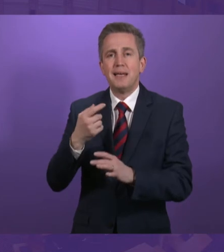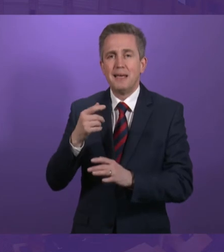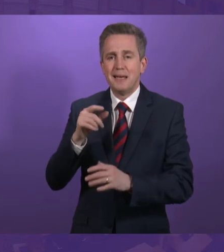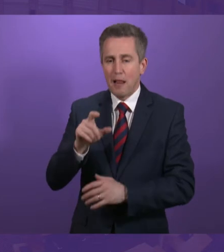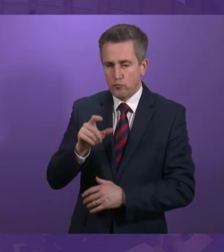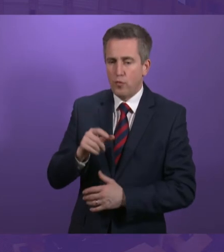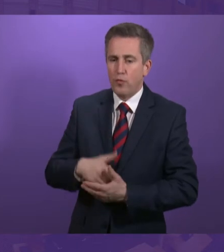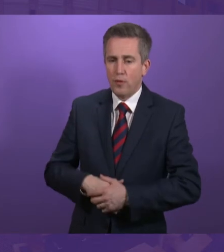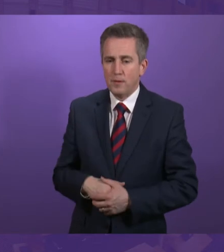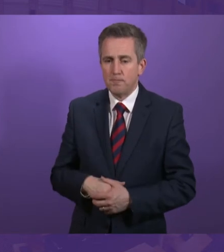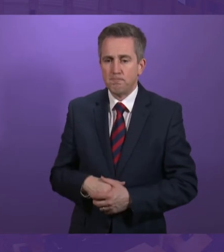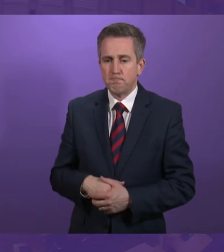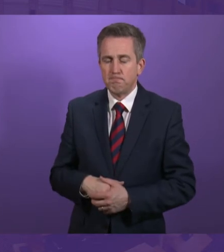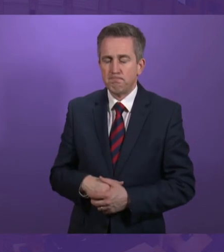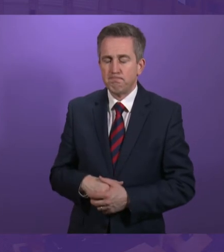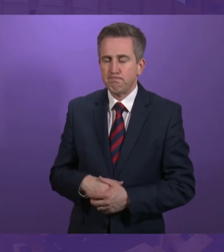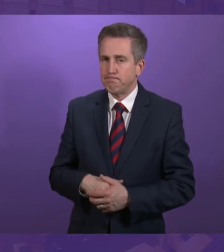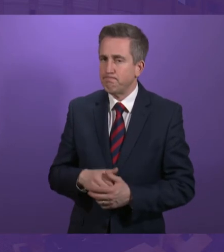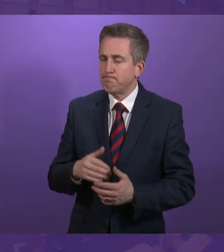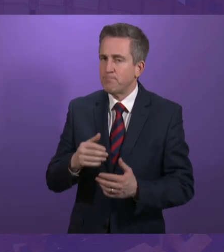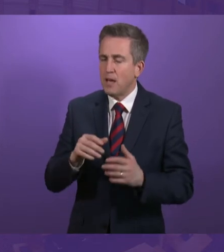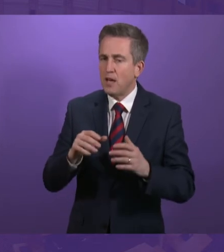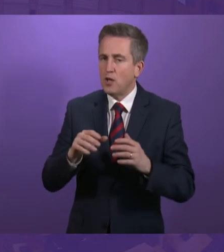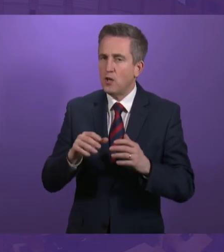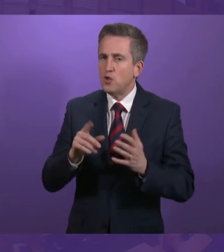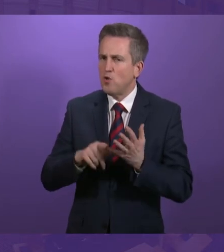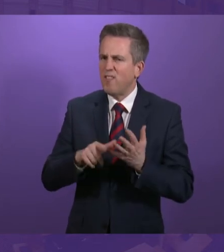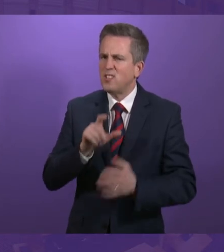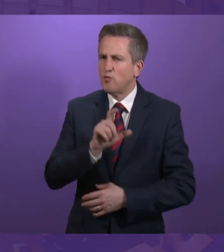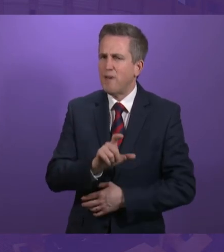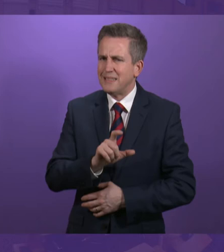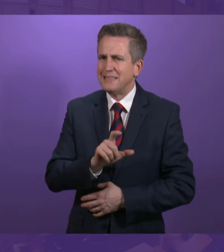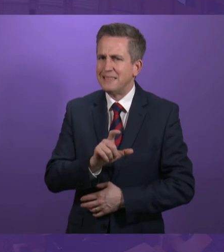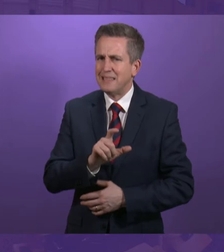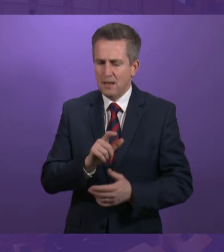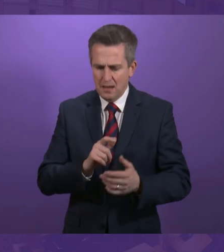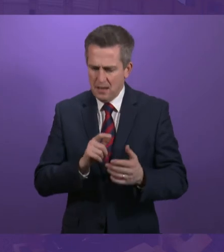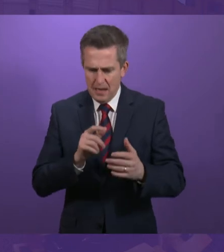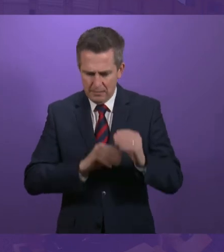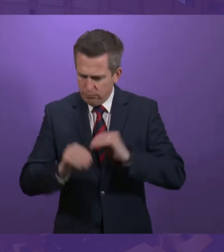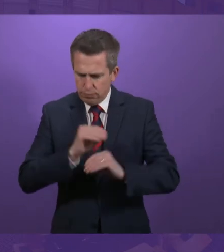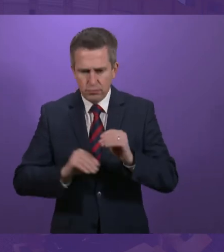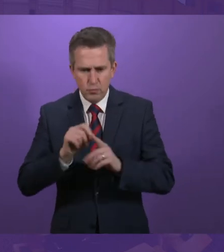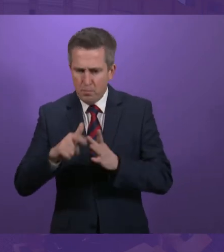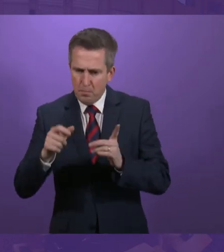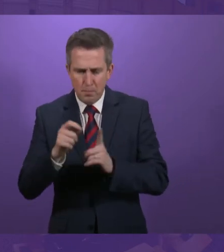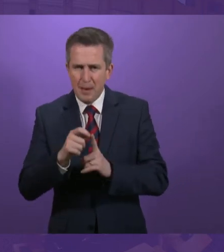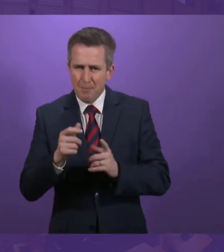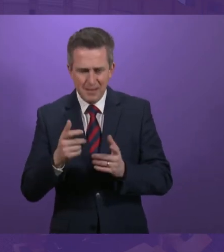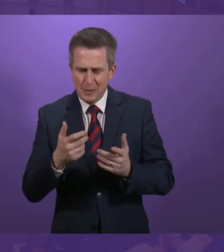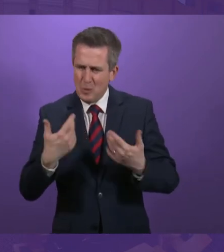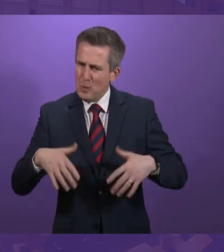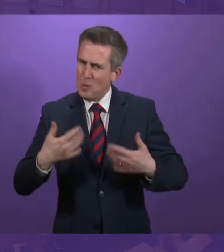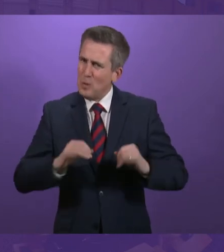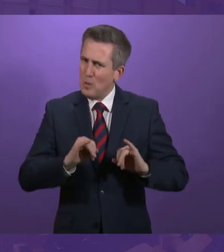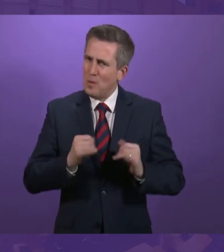I see the horrendous problems caused by universal credit and the transfer to PIP in my casework every day. Is there anything the Scottish Government can do